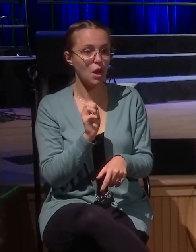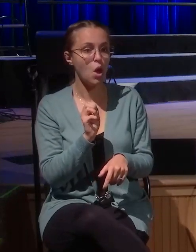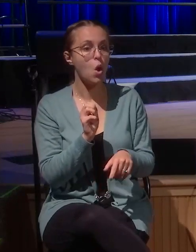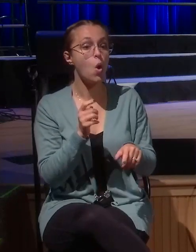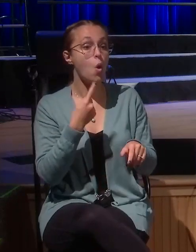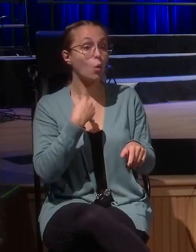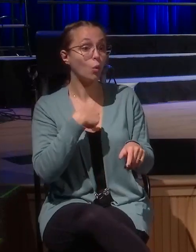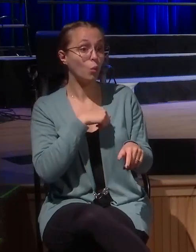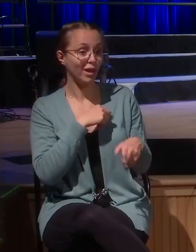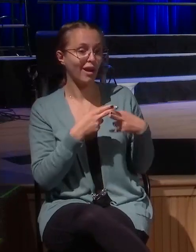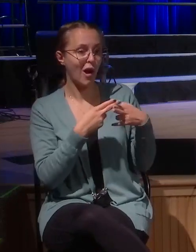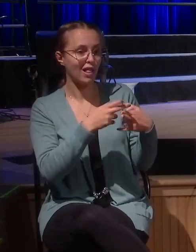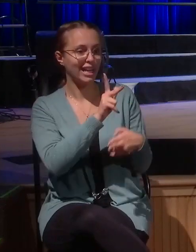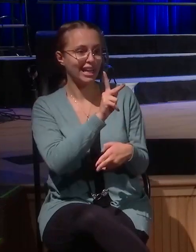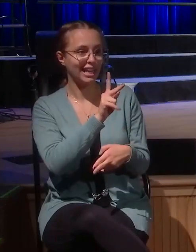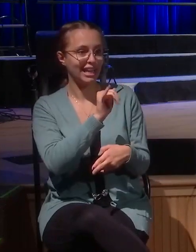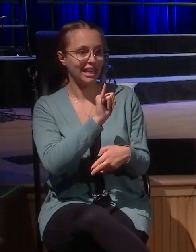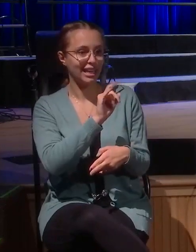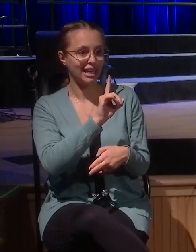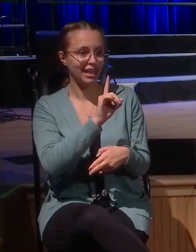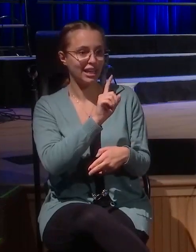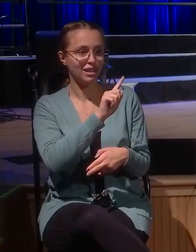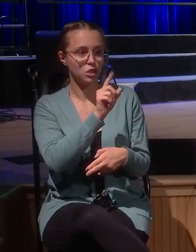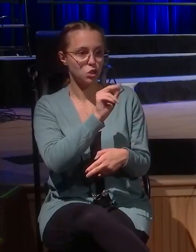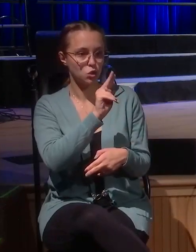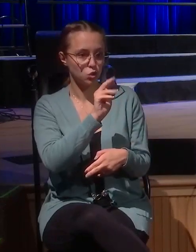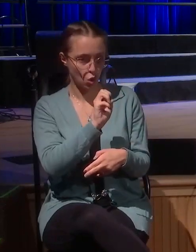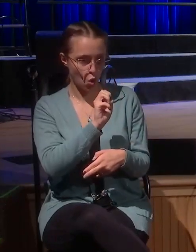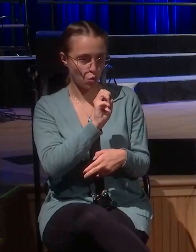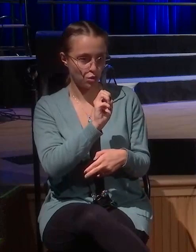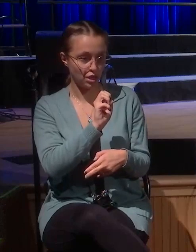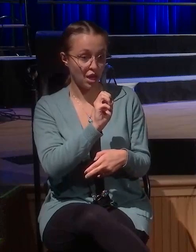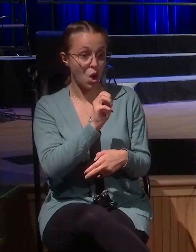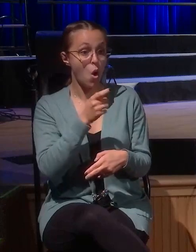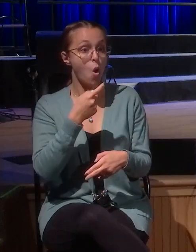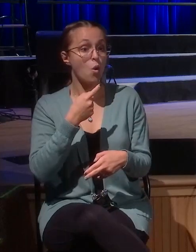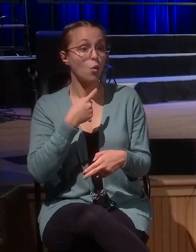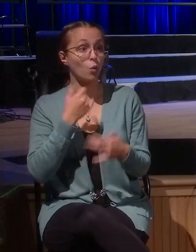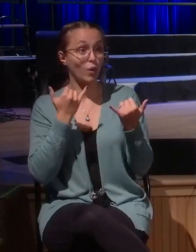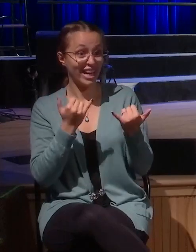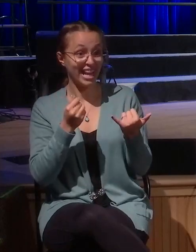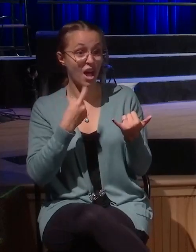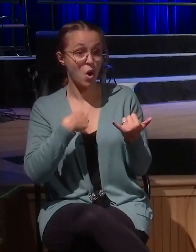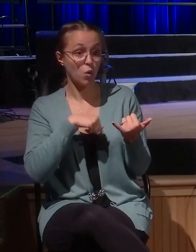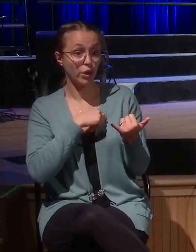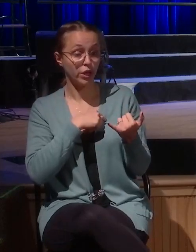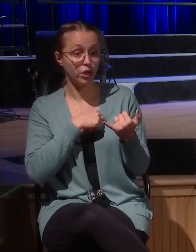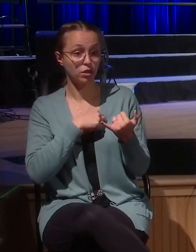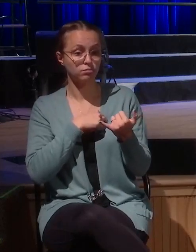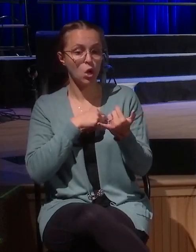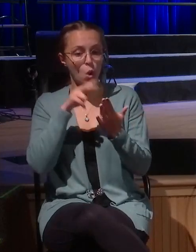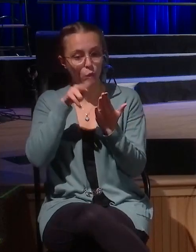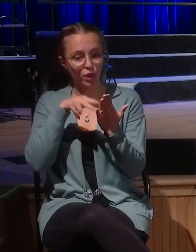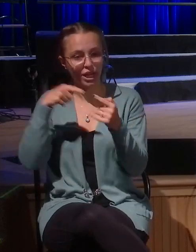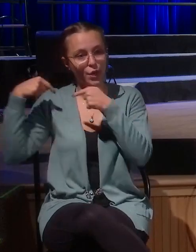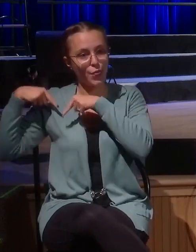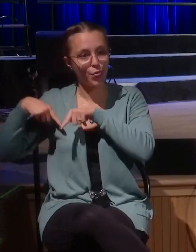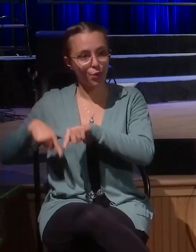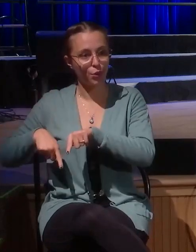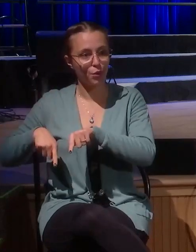KidZone. Right now we're going through a series. It's the first time we've ever done this called Bad Boys of the Bible, and we're looking at—stop wooing! It's not